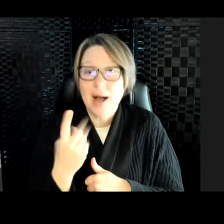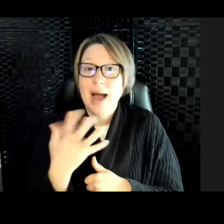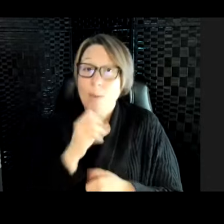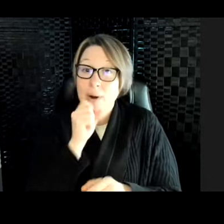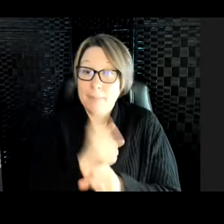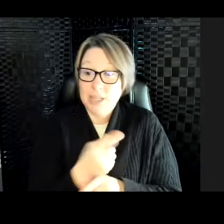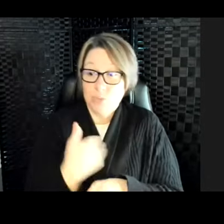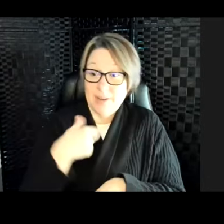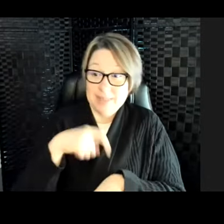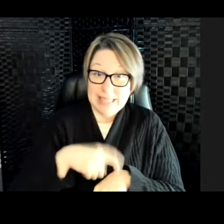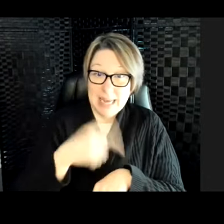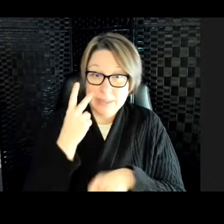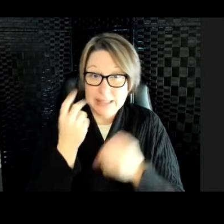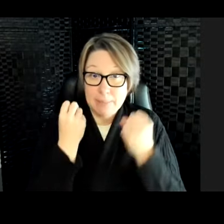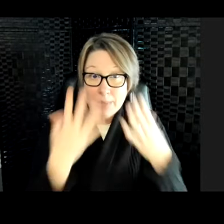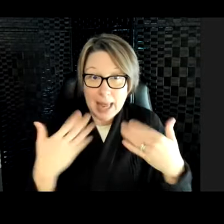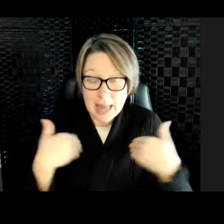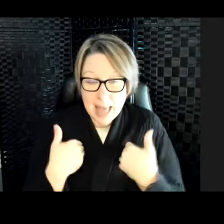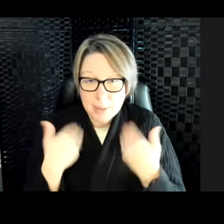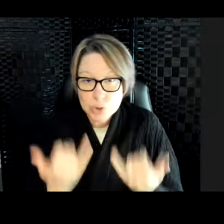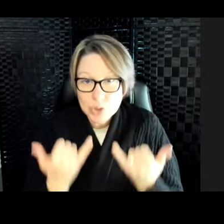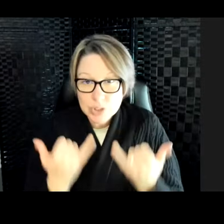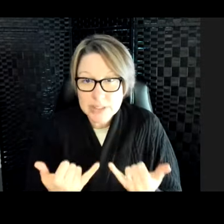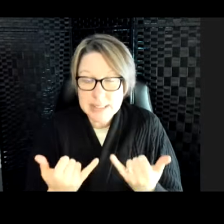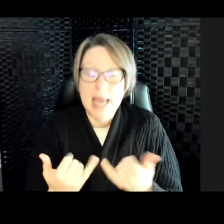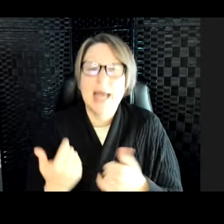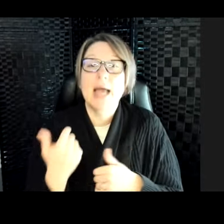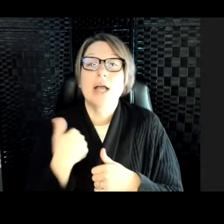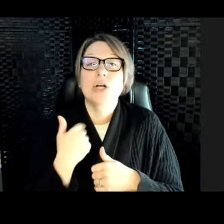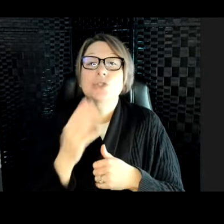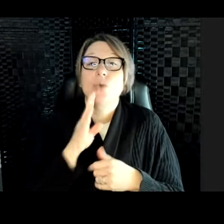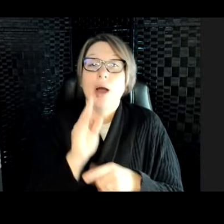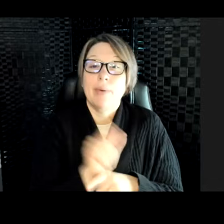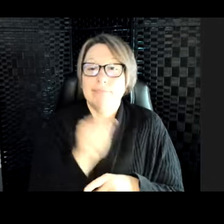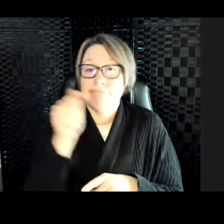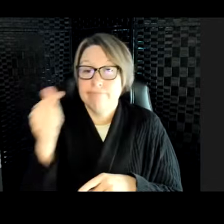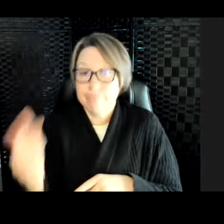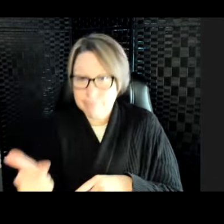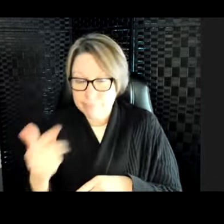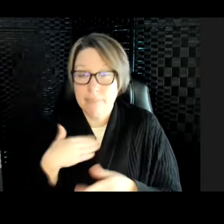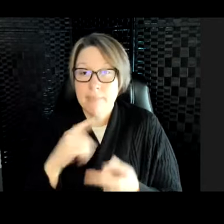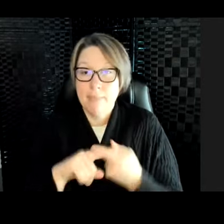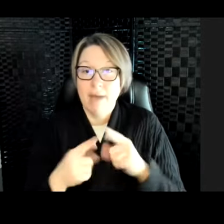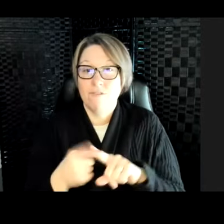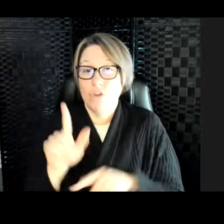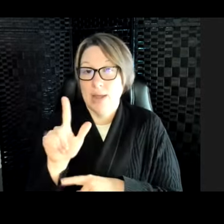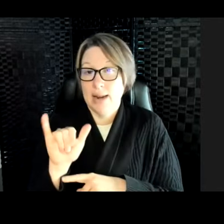see lots of animals today. So, I am actually going to turn it over now to my friend Lydia, who is in our